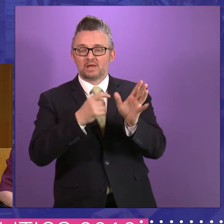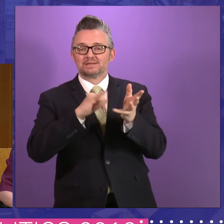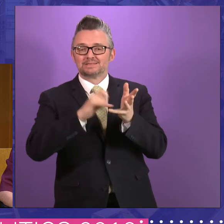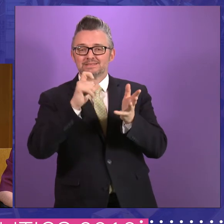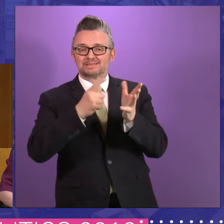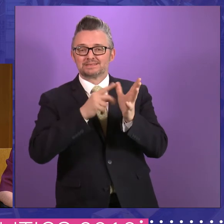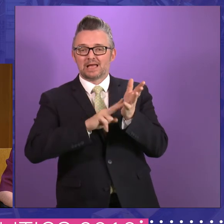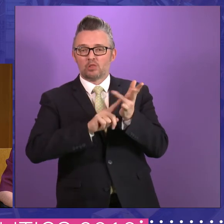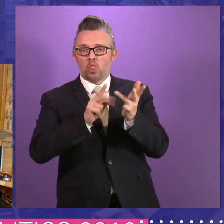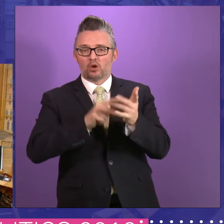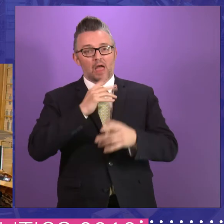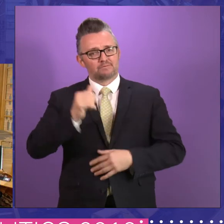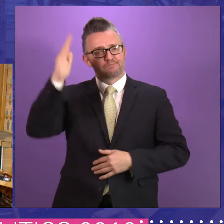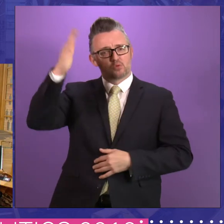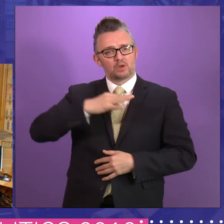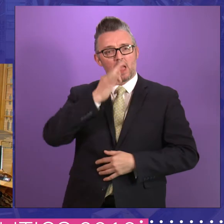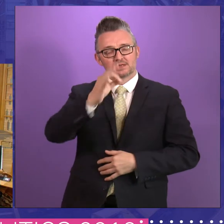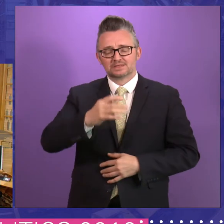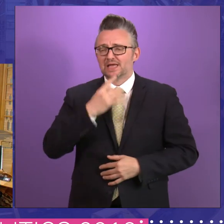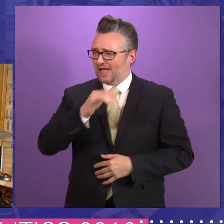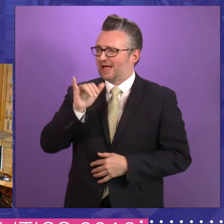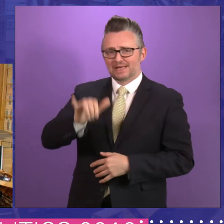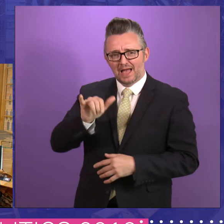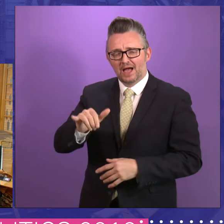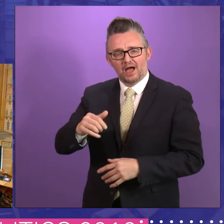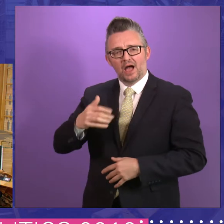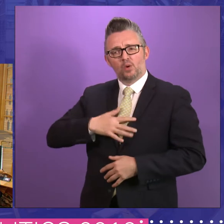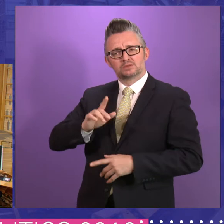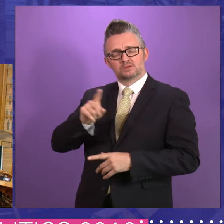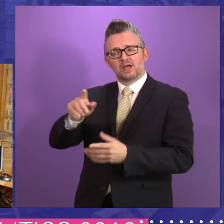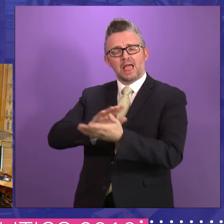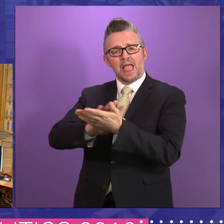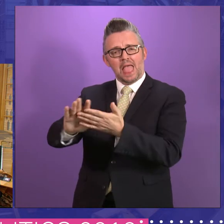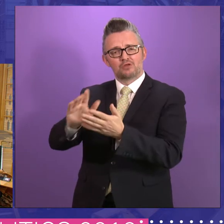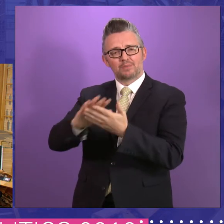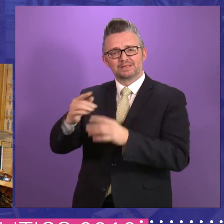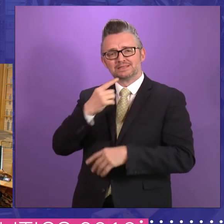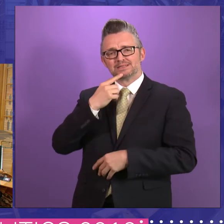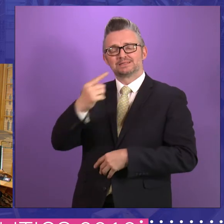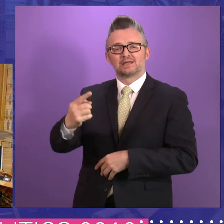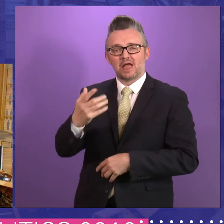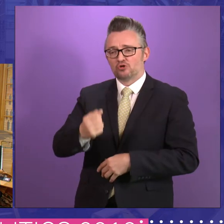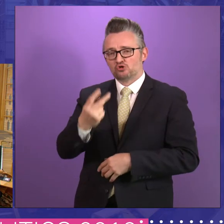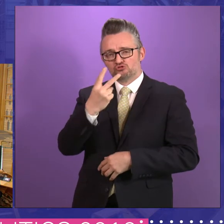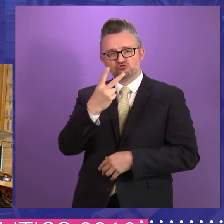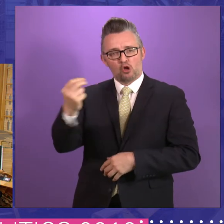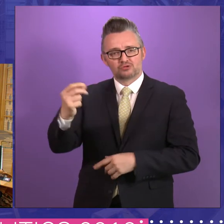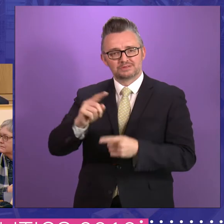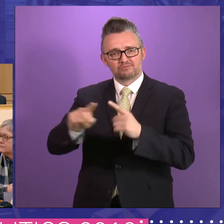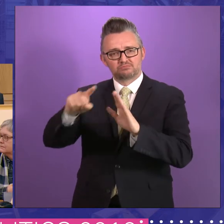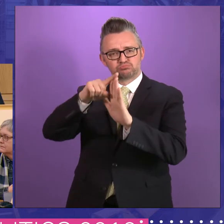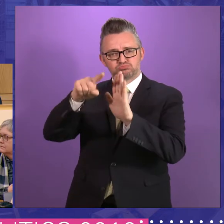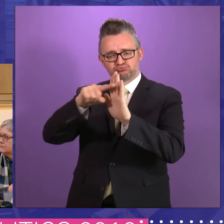a question. Mary? Yes, I did, actually. was quite struck by Henry when he mentioned over 200 pieces of legislation.